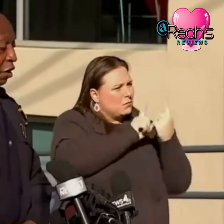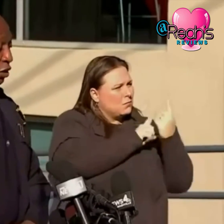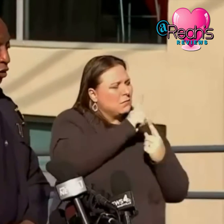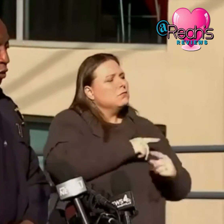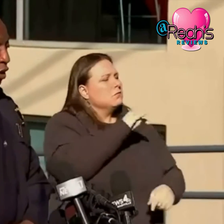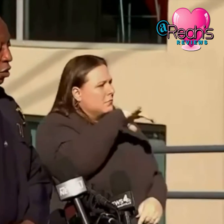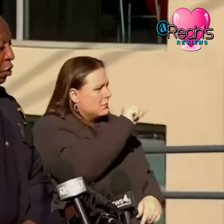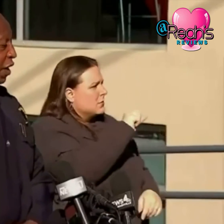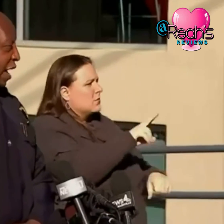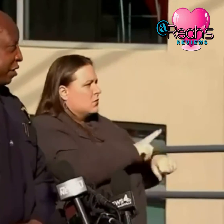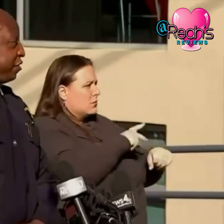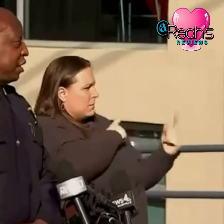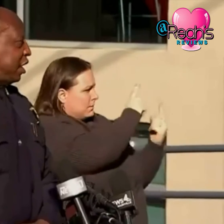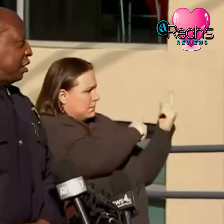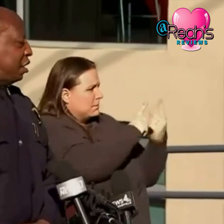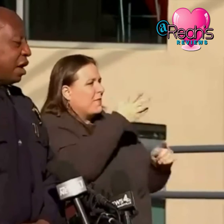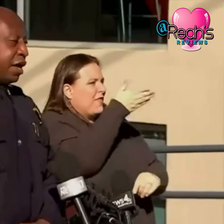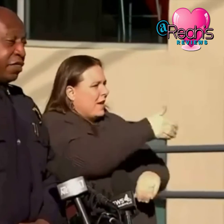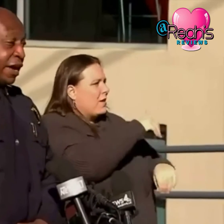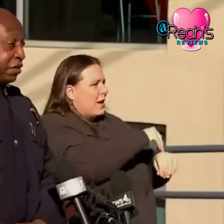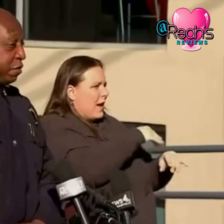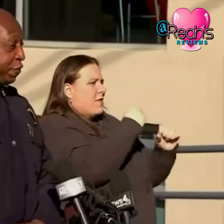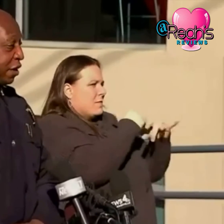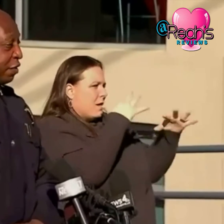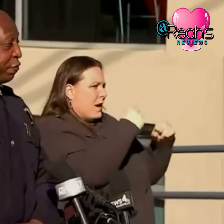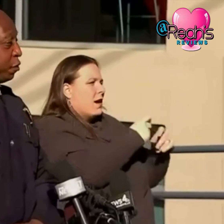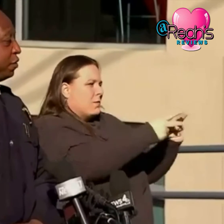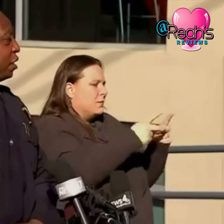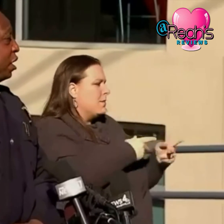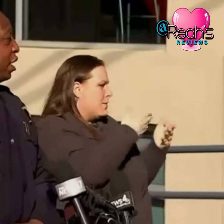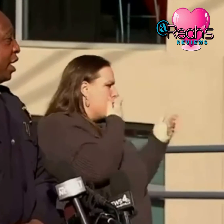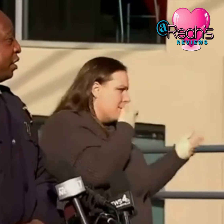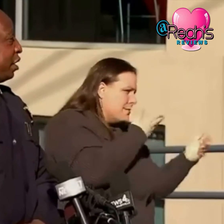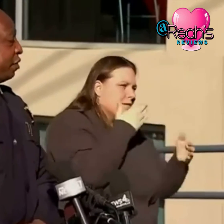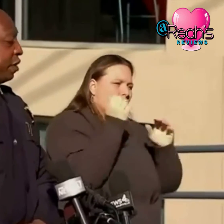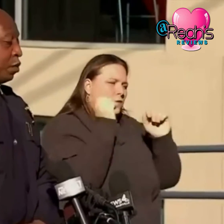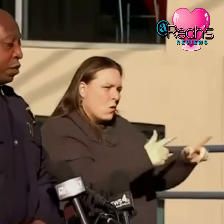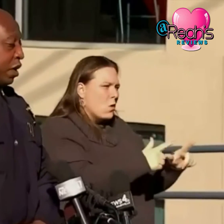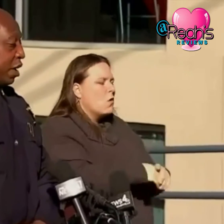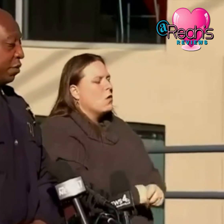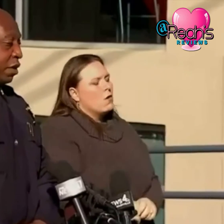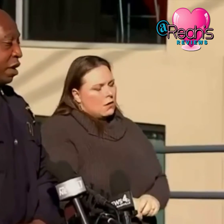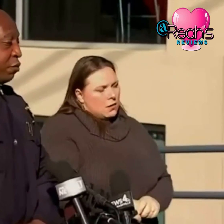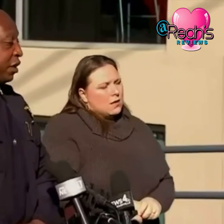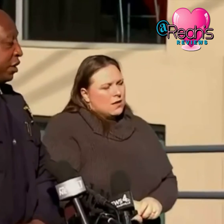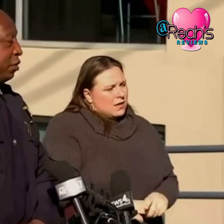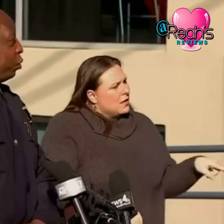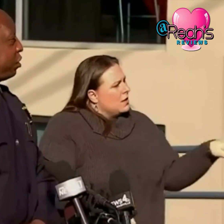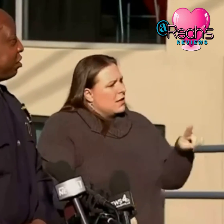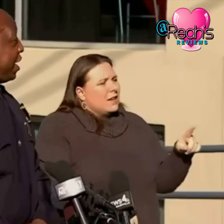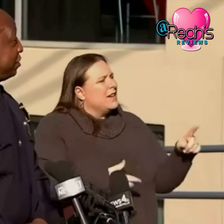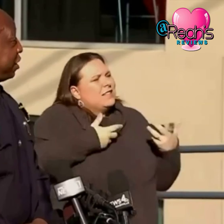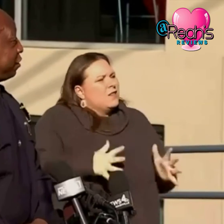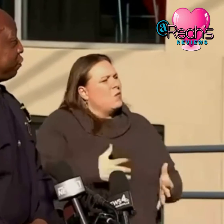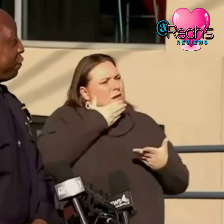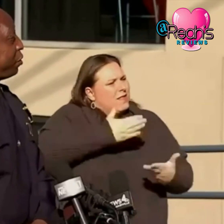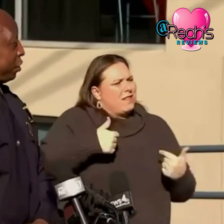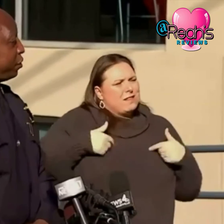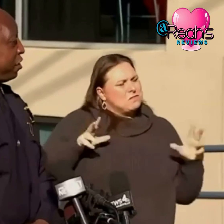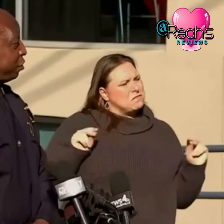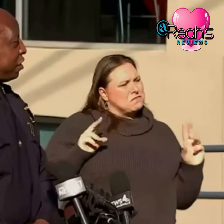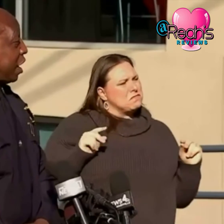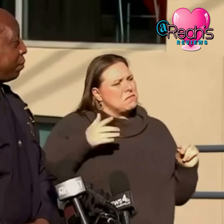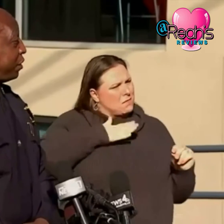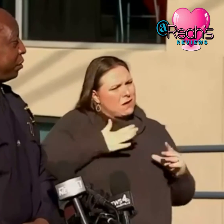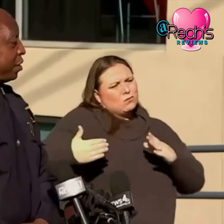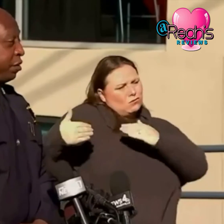have i talked to each one of those at the scene uh thanked them for the efforts and uh they were uh really didn't want the thanks they just felt